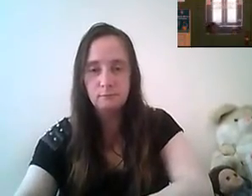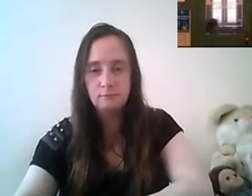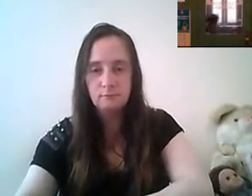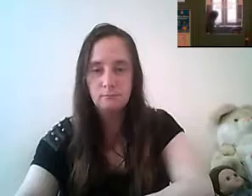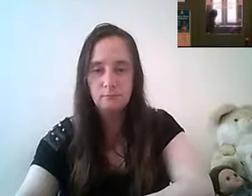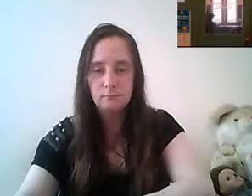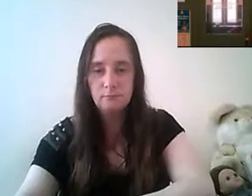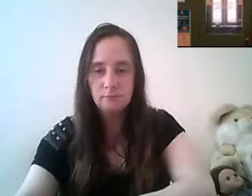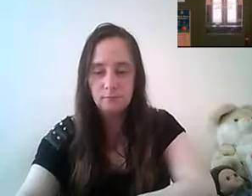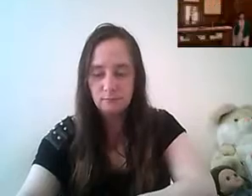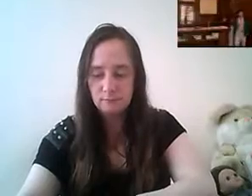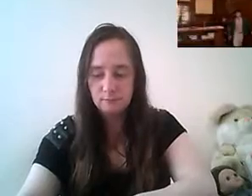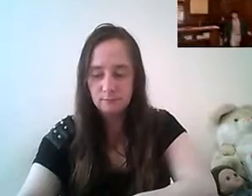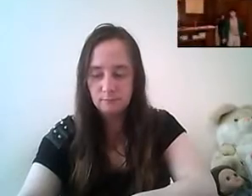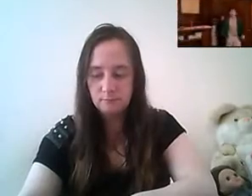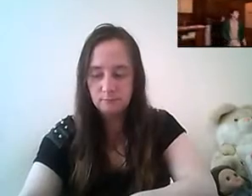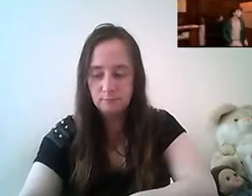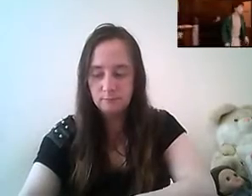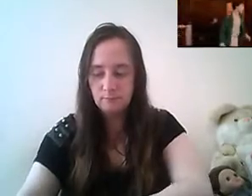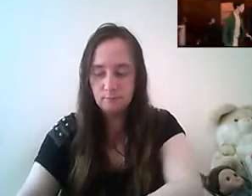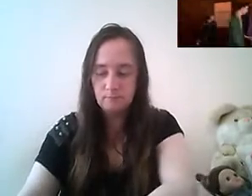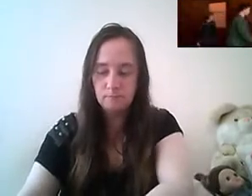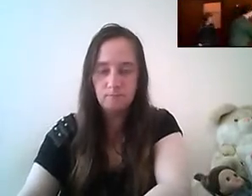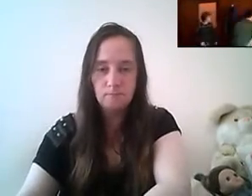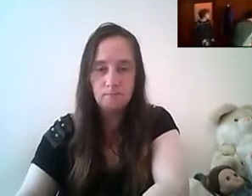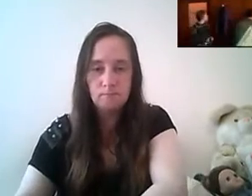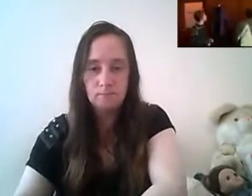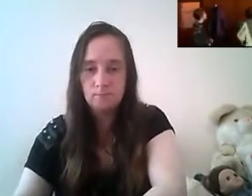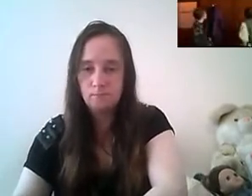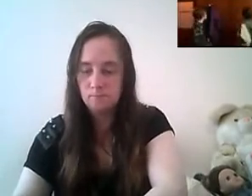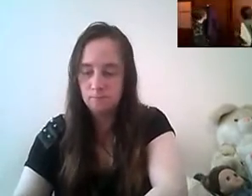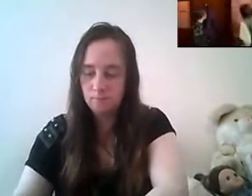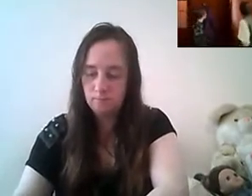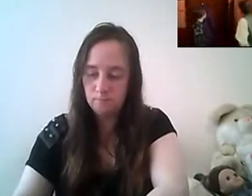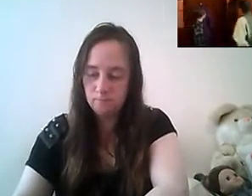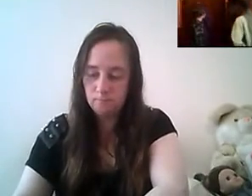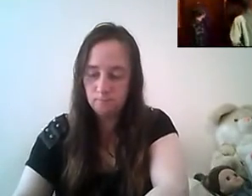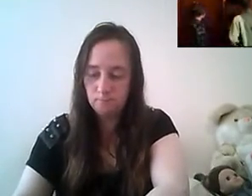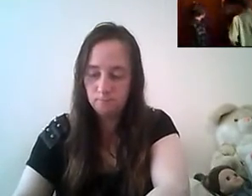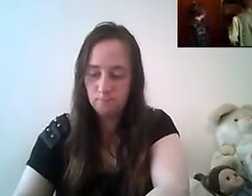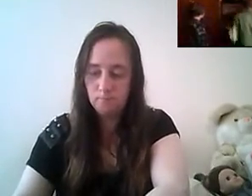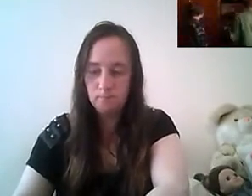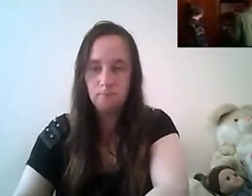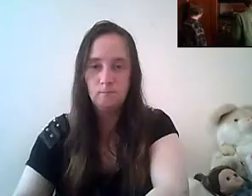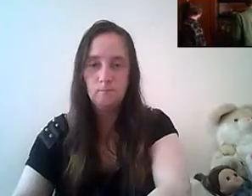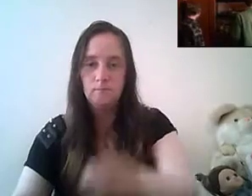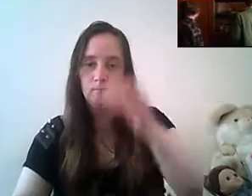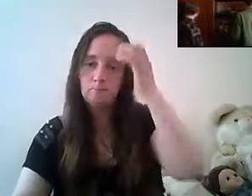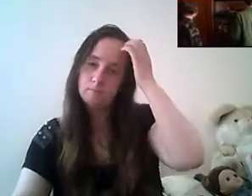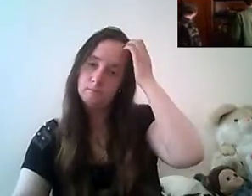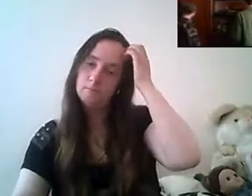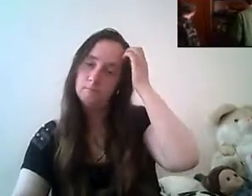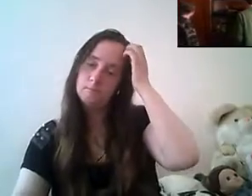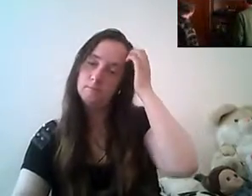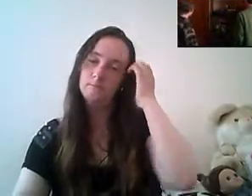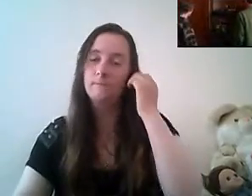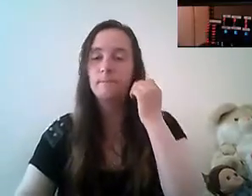and if all goes well as it should we grab the footage our sexcapade remains private and nobody gets six about